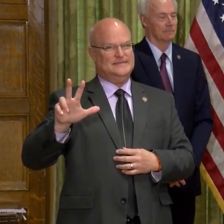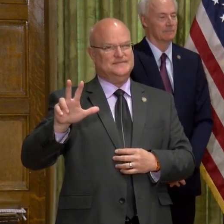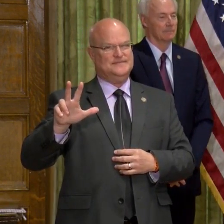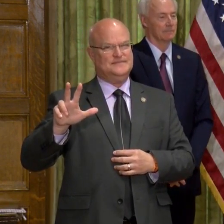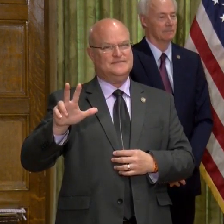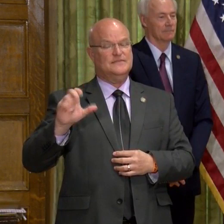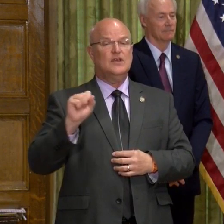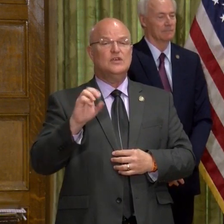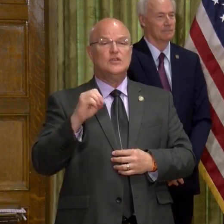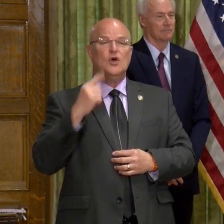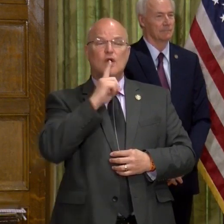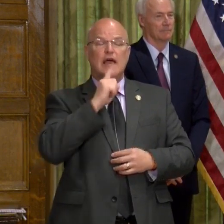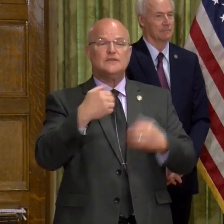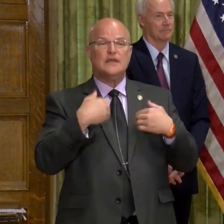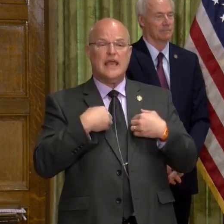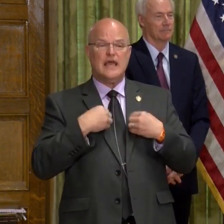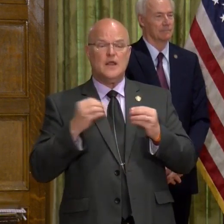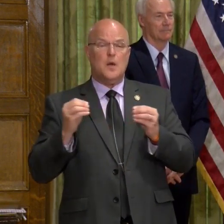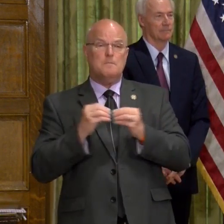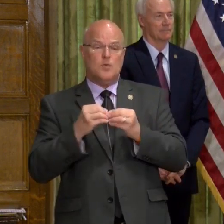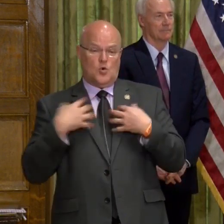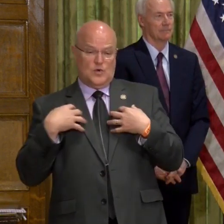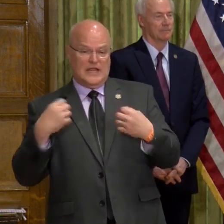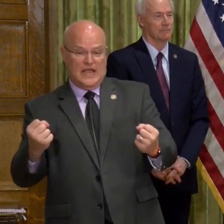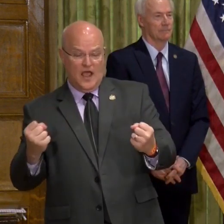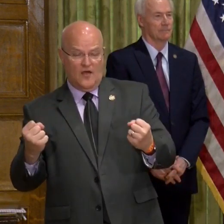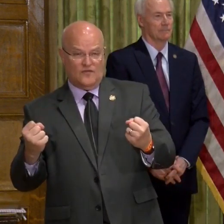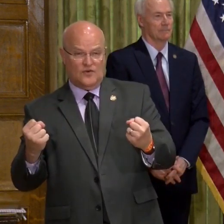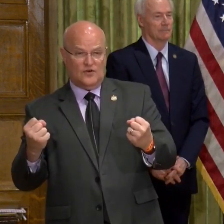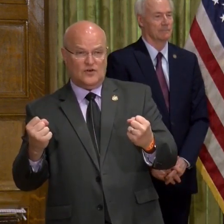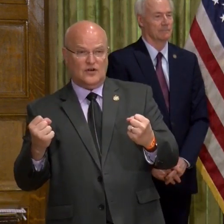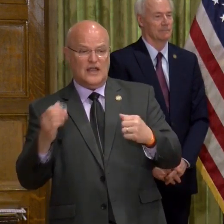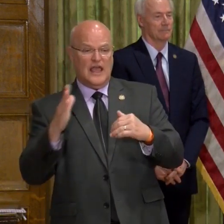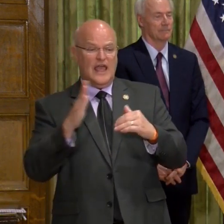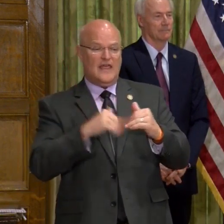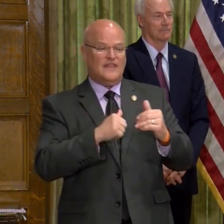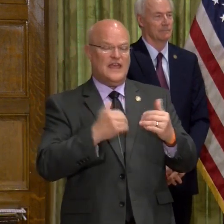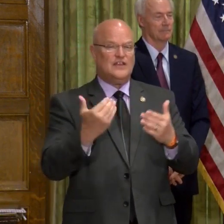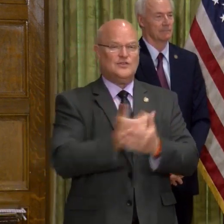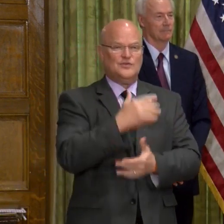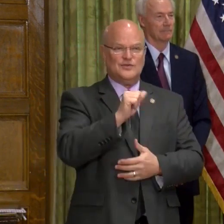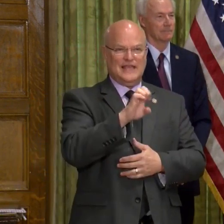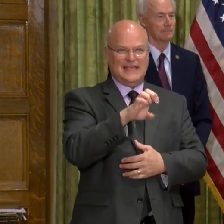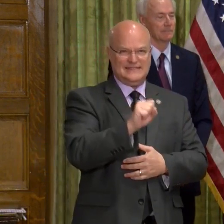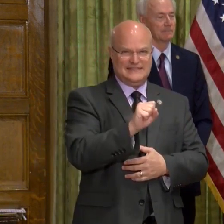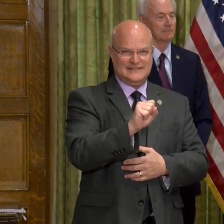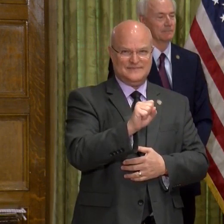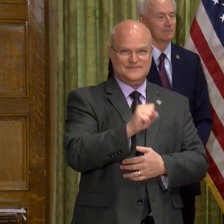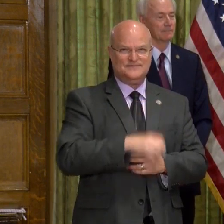yesterday. So we actually had more recovered yesterday than we had new cases.